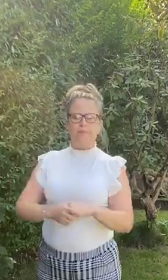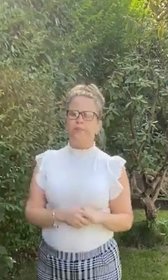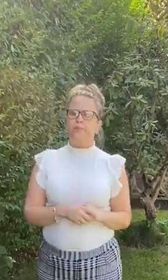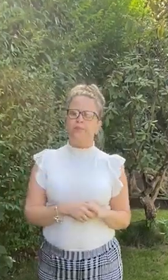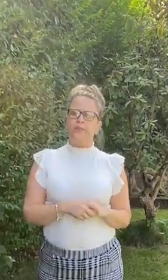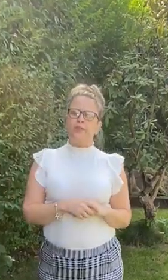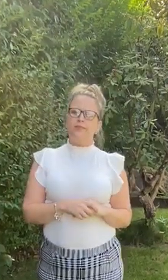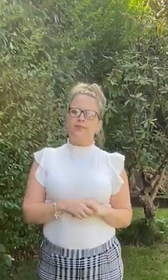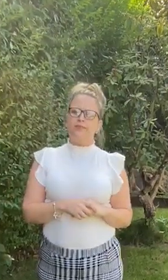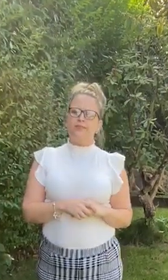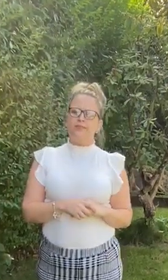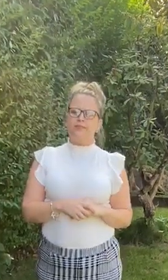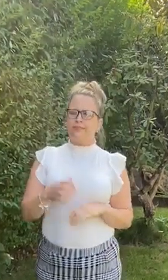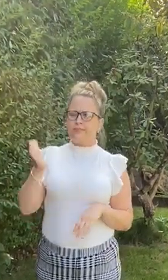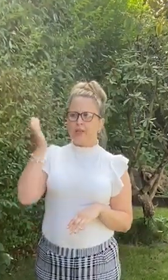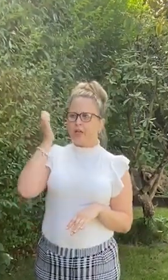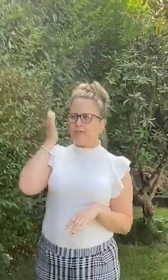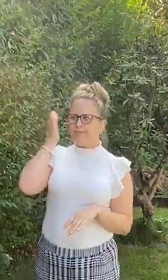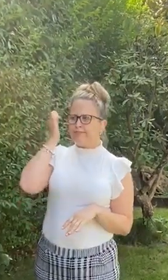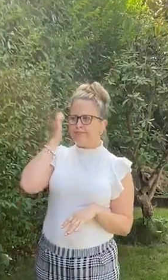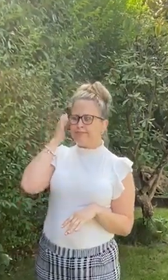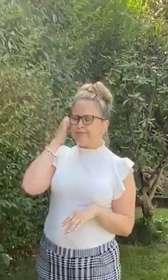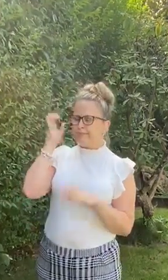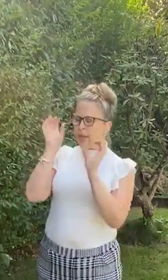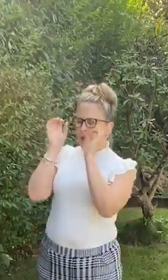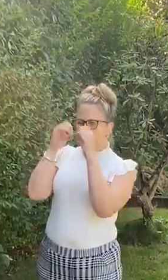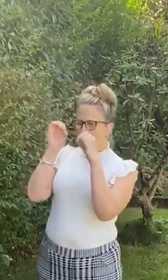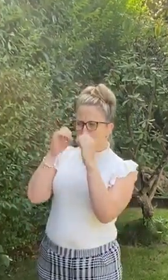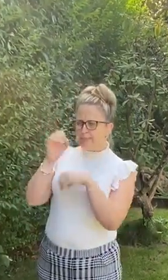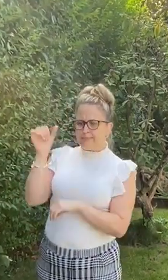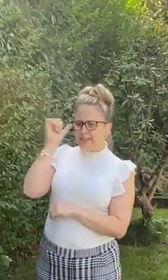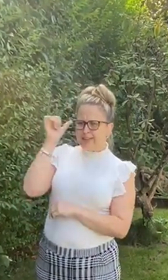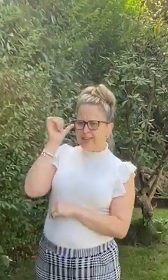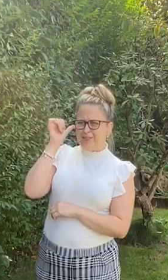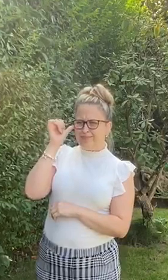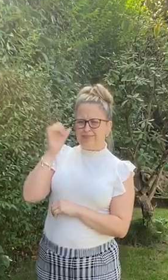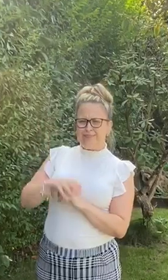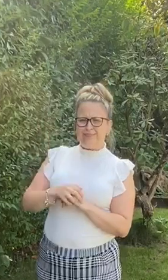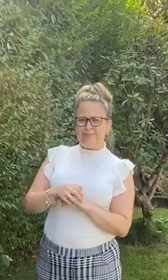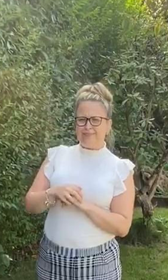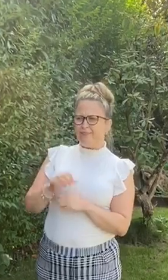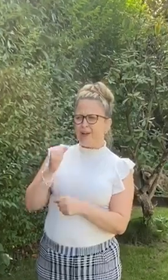Silly old owl, doesn't he know? There's no such thing as a Gruffalo.